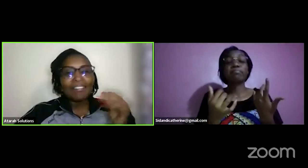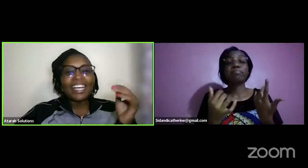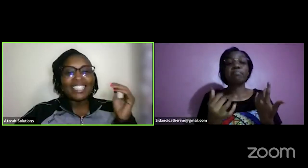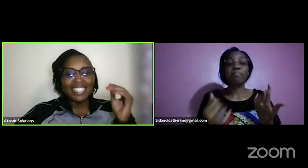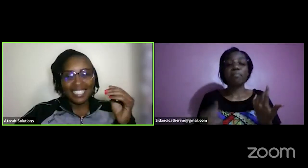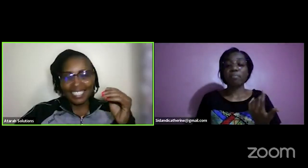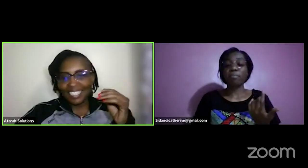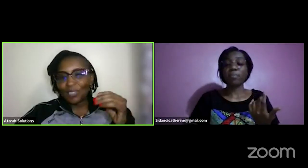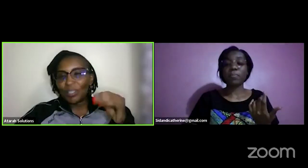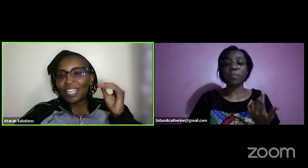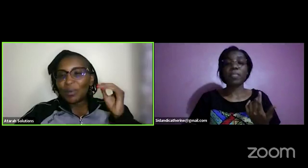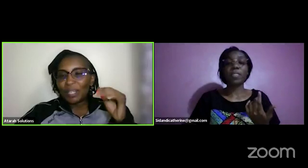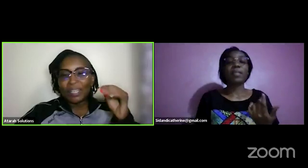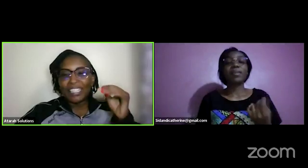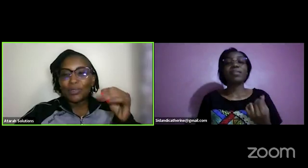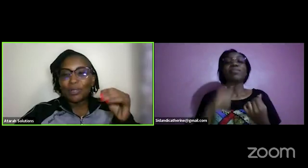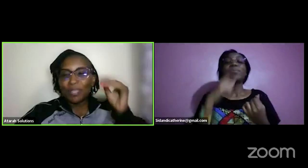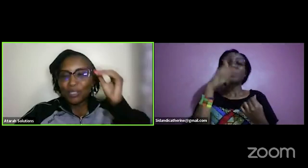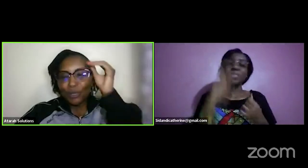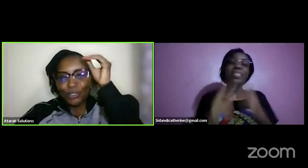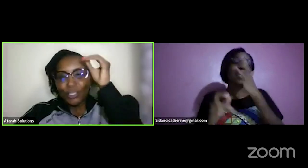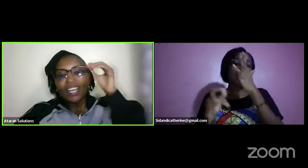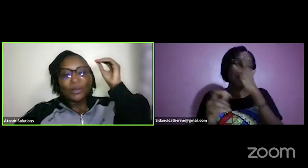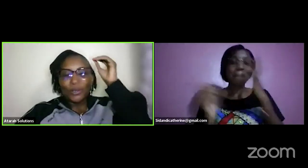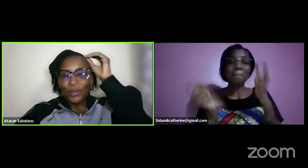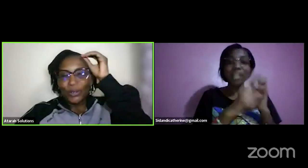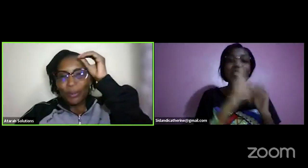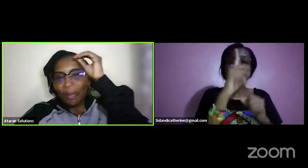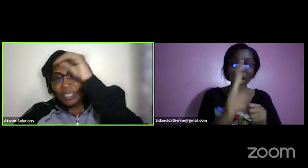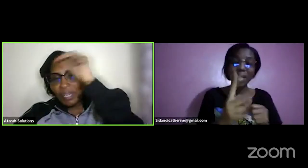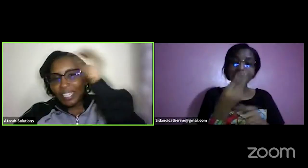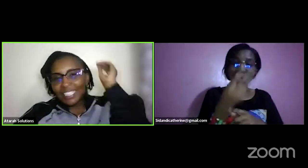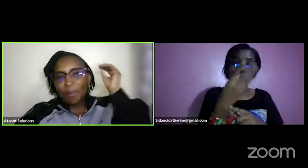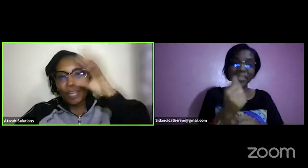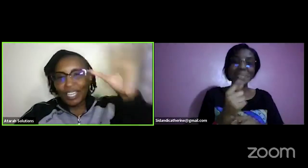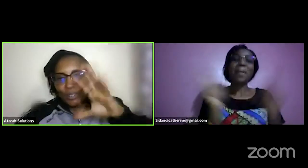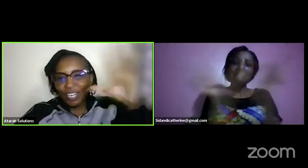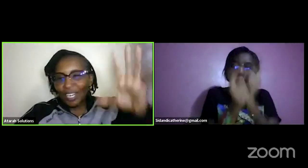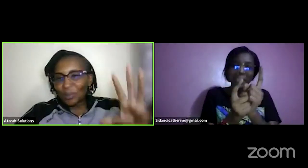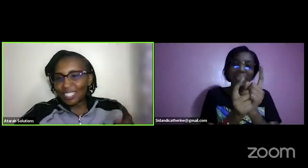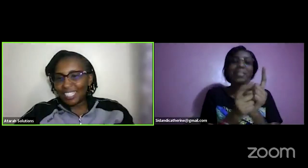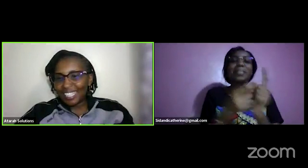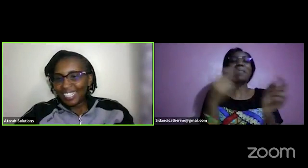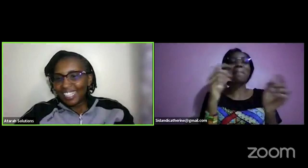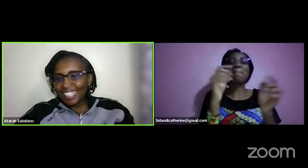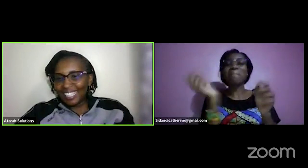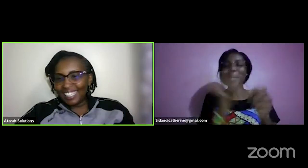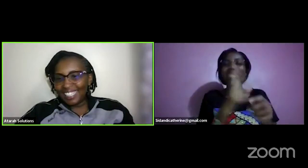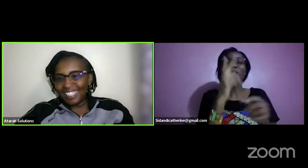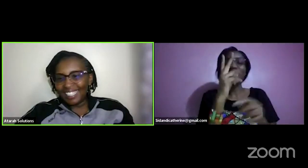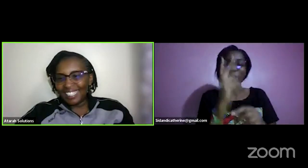have an accident yeah your january money should meet your your your much money somewhere in your account that